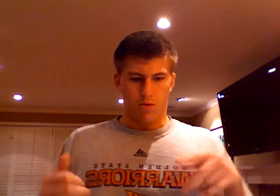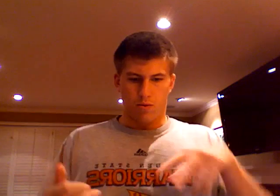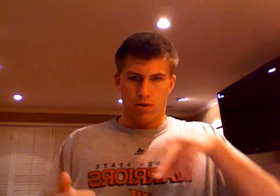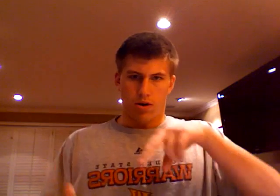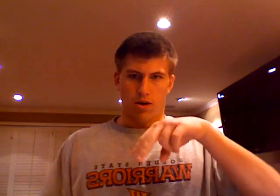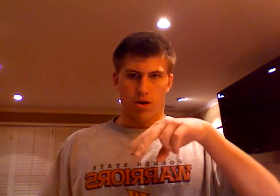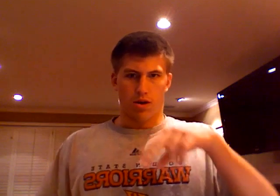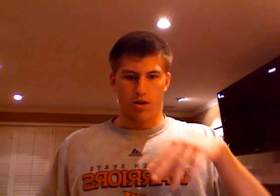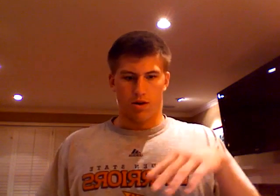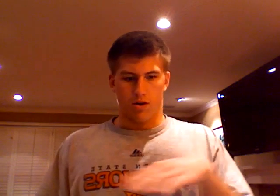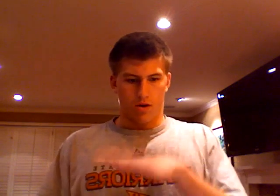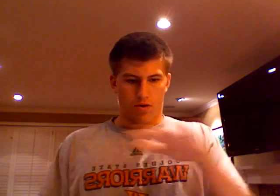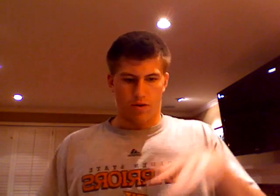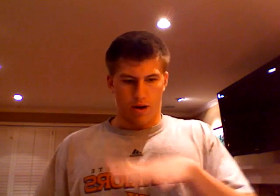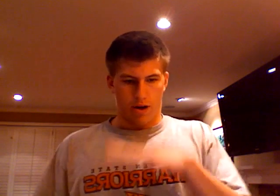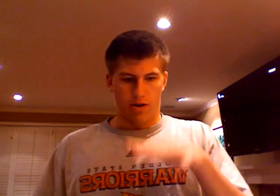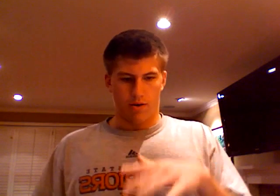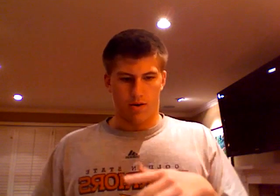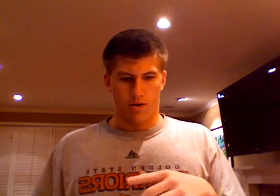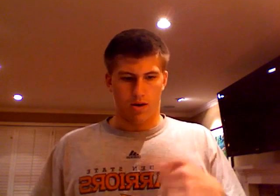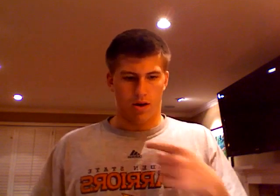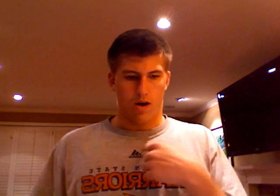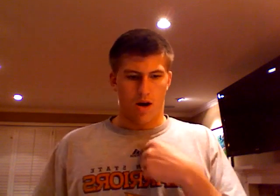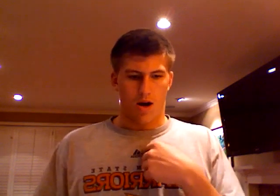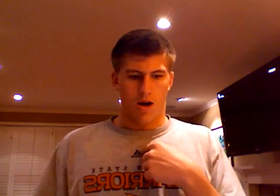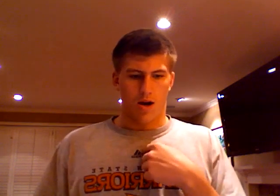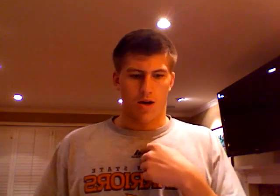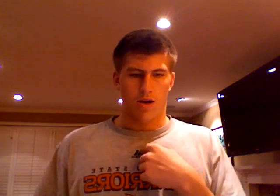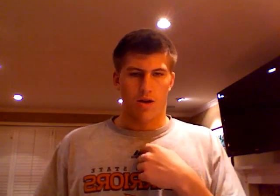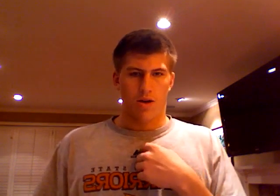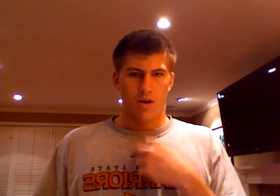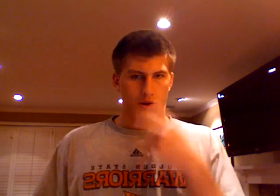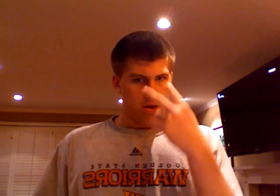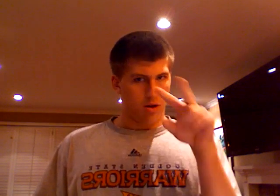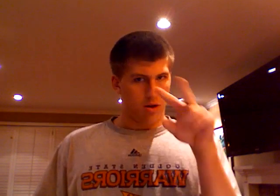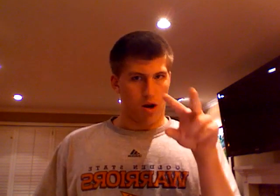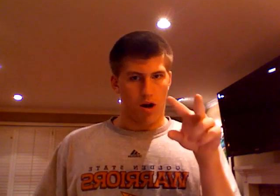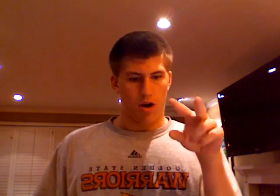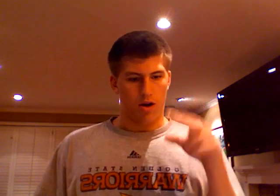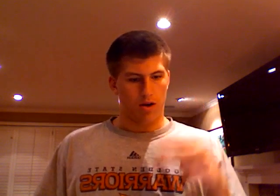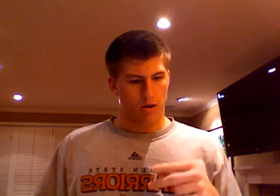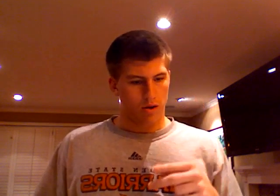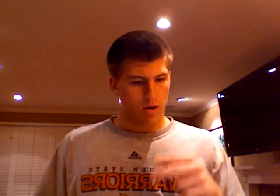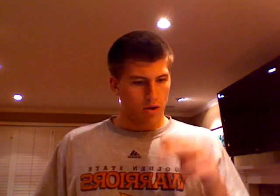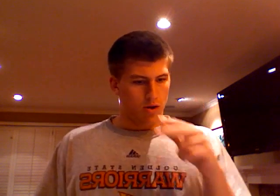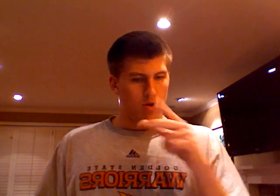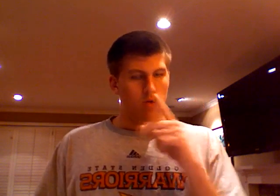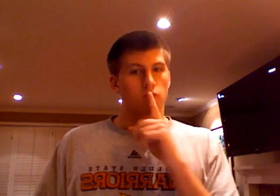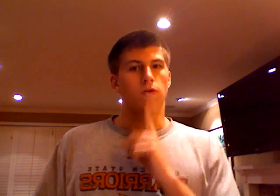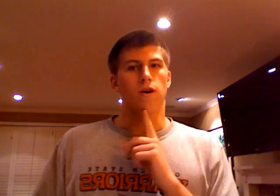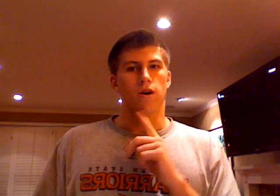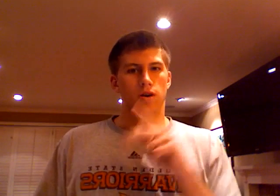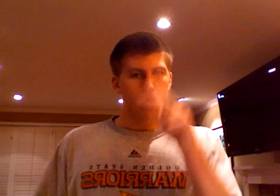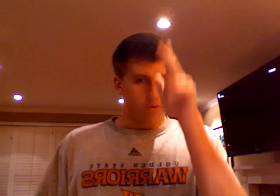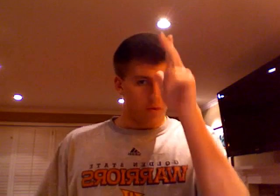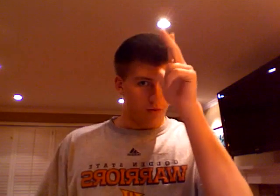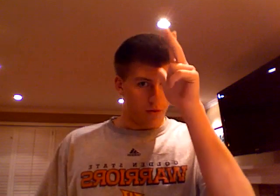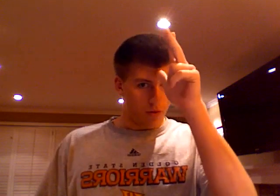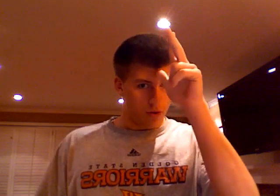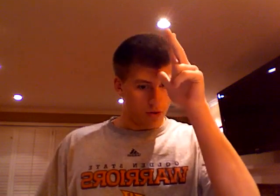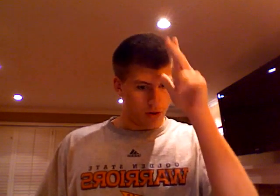... around... ... song... ... red... ...